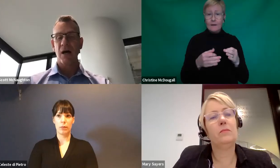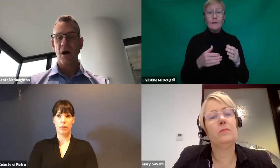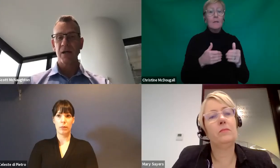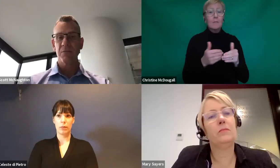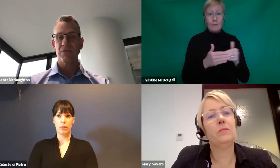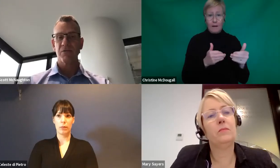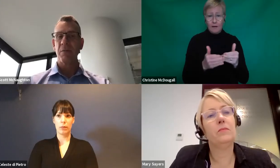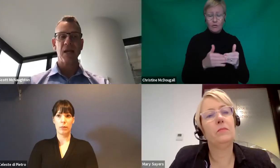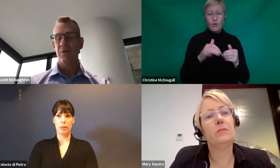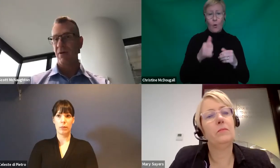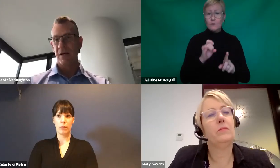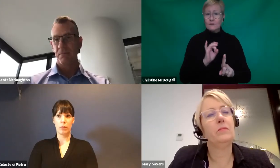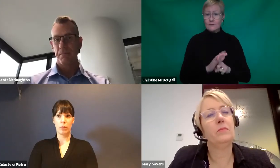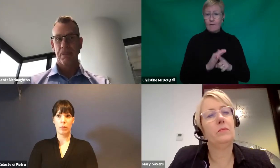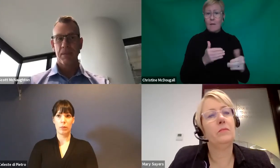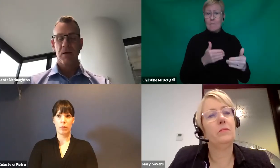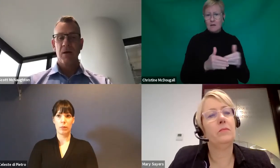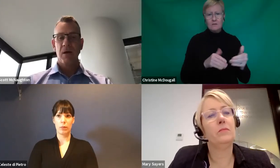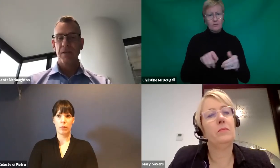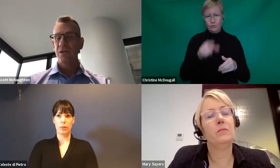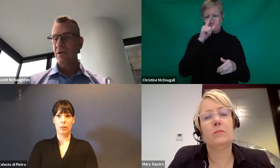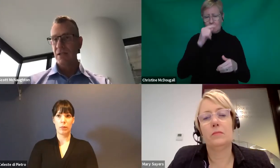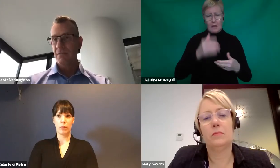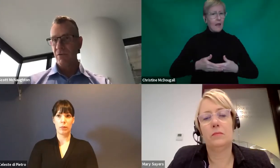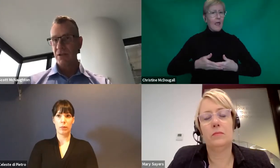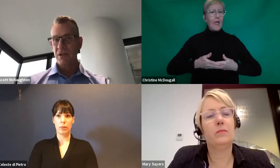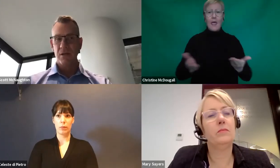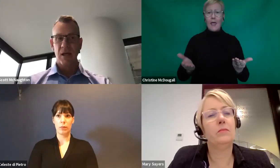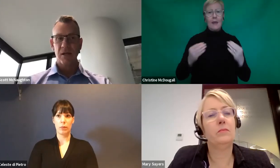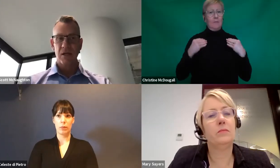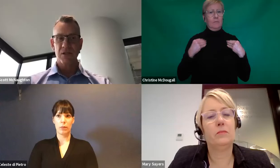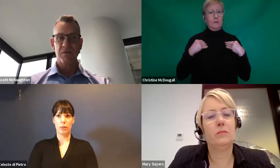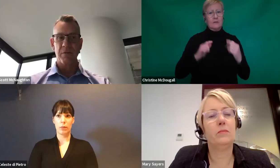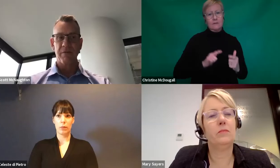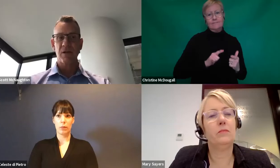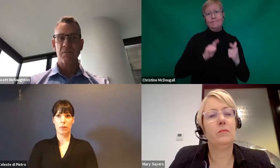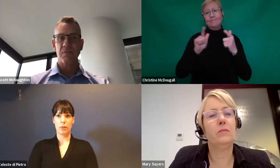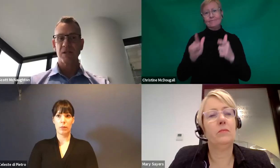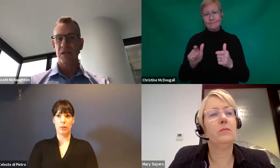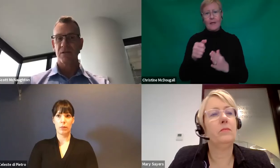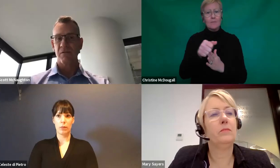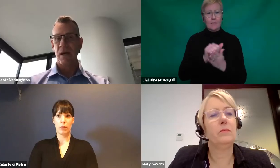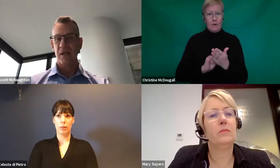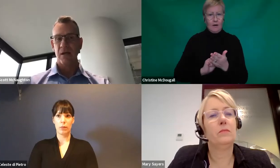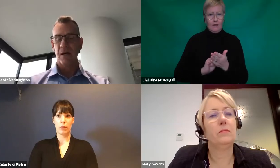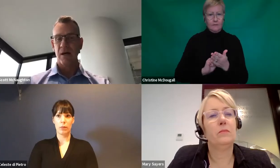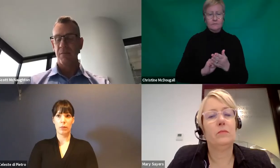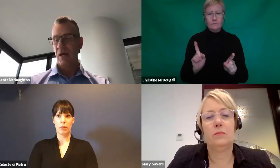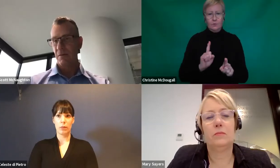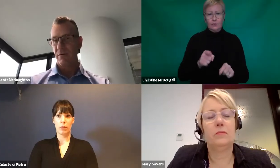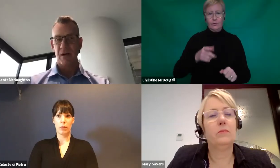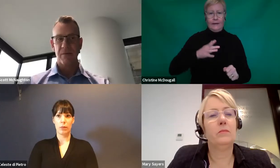items from any provider. They don't need to be a registered NDIS service provider. can manage these from any